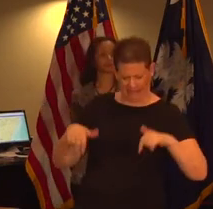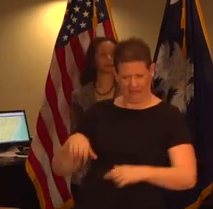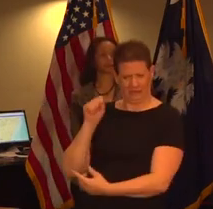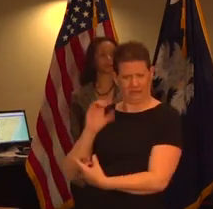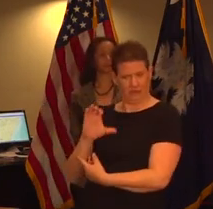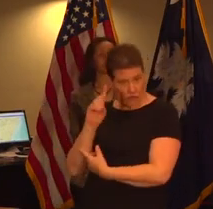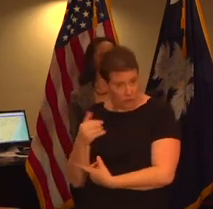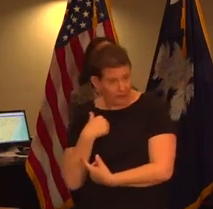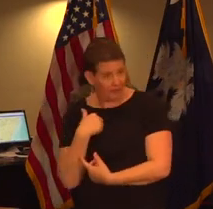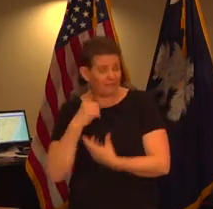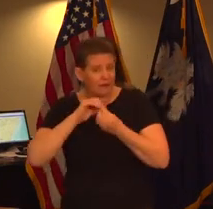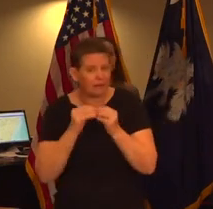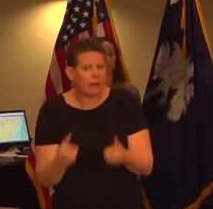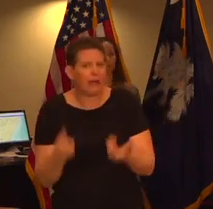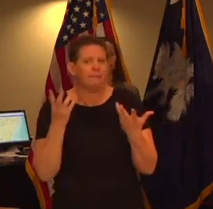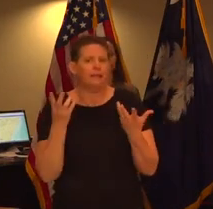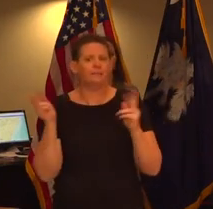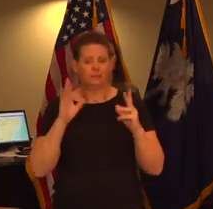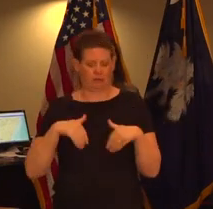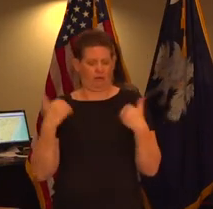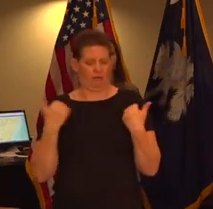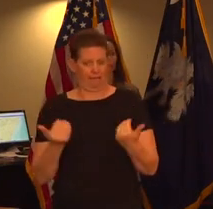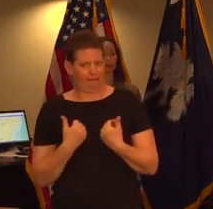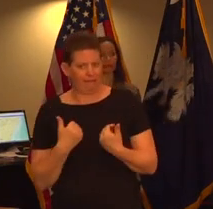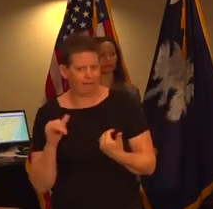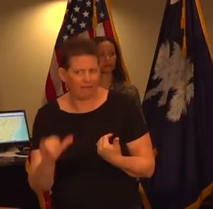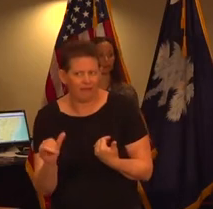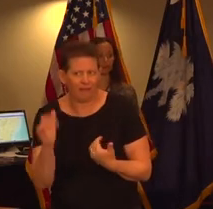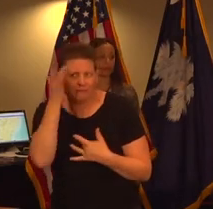have a number on much younger people getting the virus sure